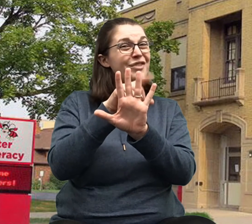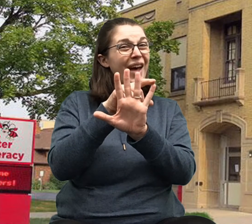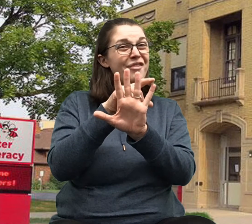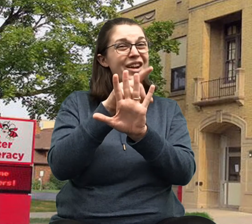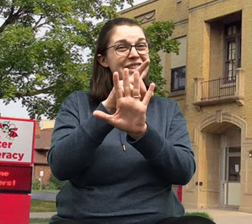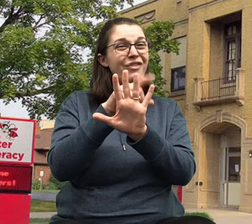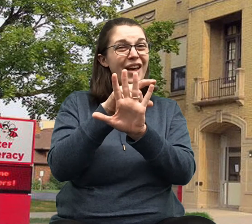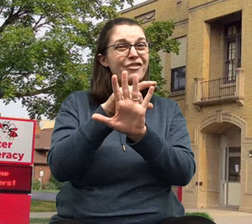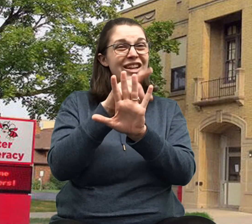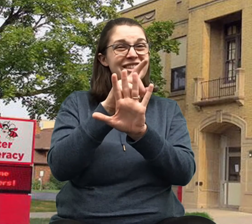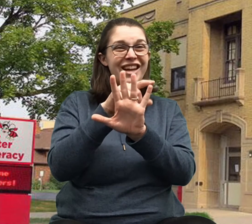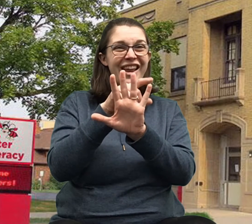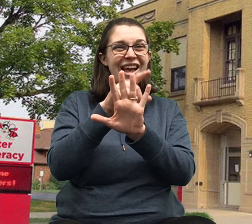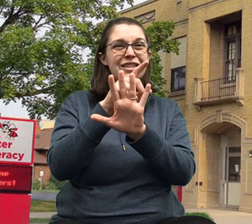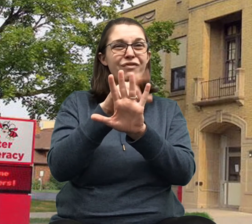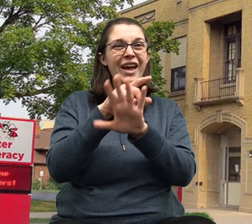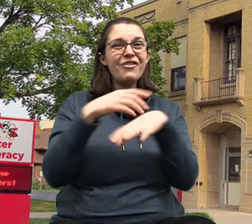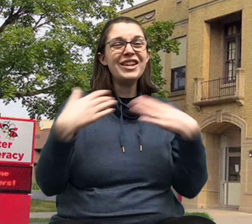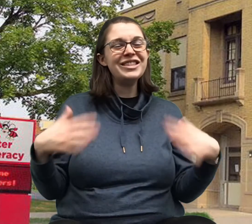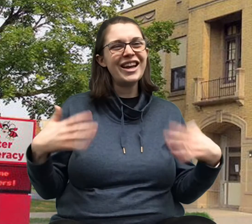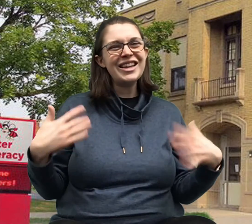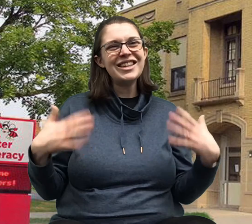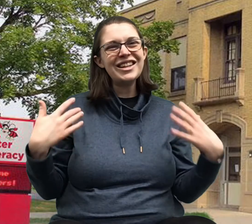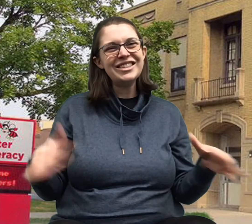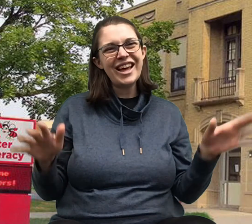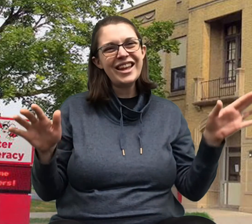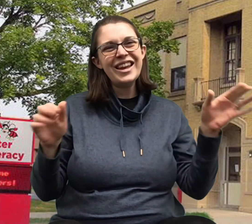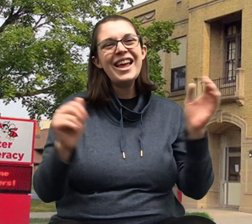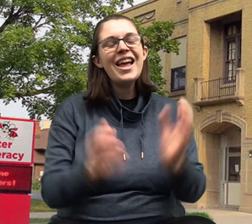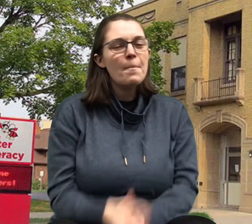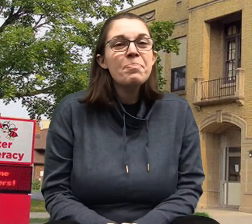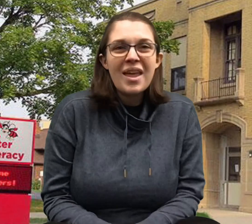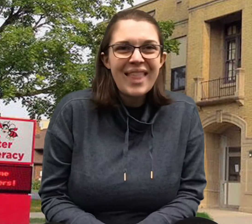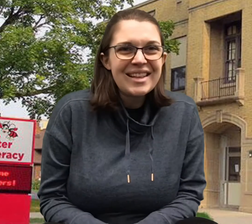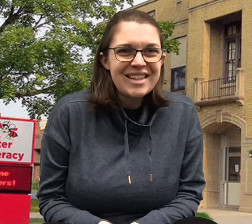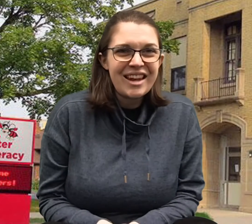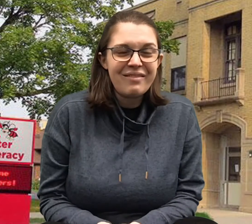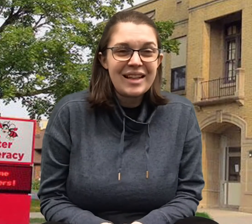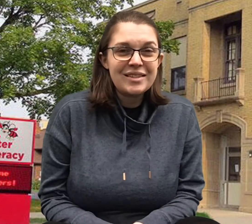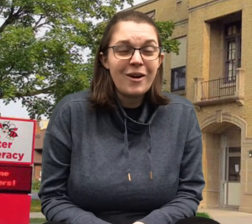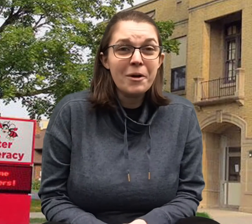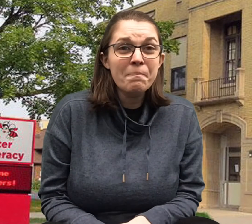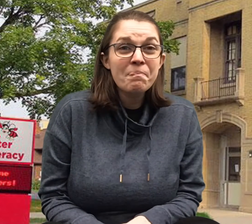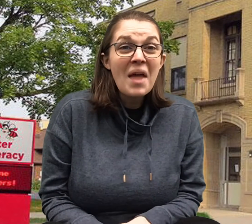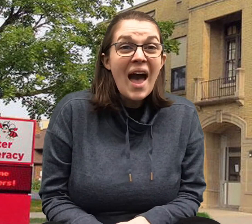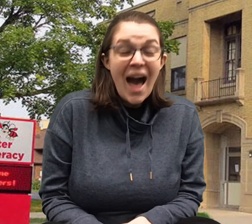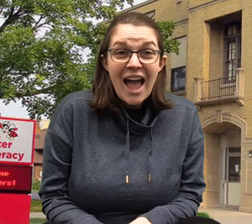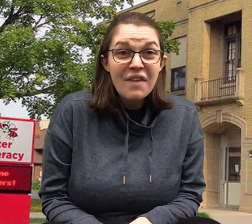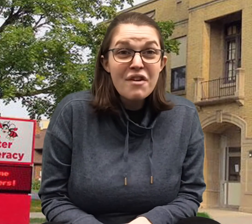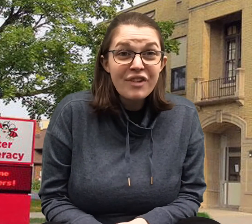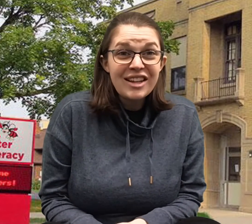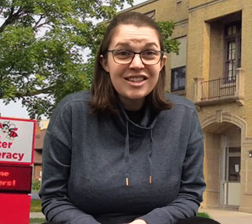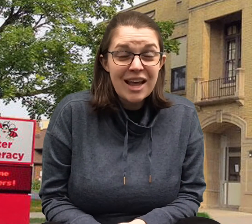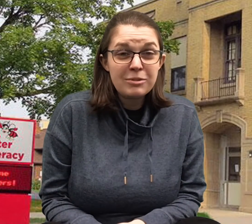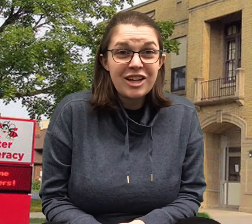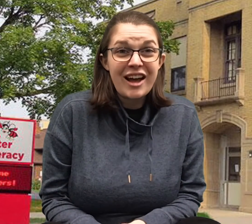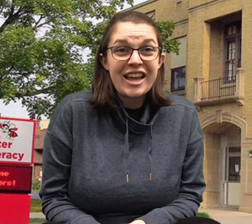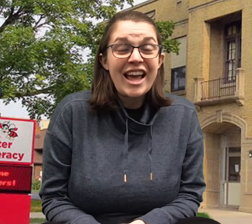five friends, five friends. Johnny has five friends. Johnny's all done. And that's the end of that song. I have a friend named Johnny and